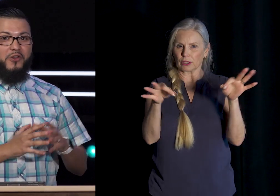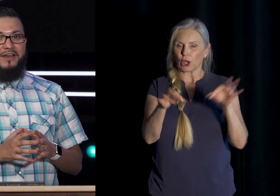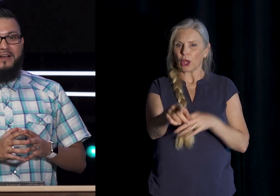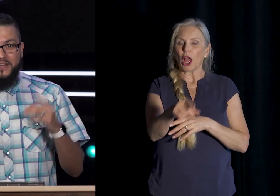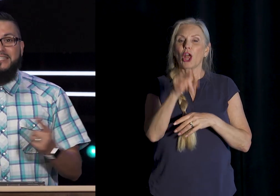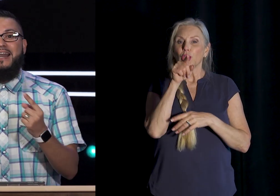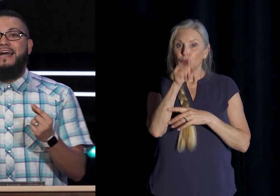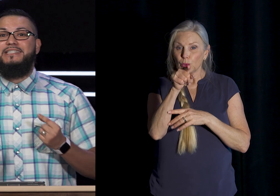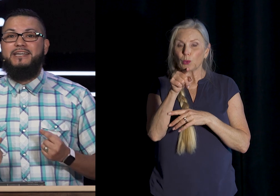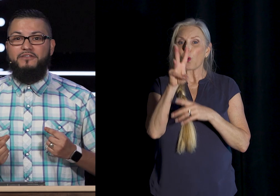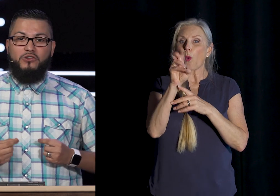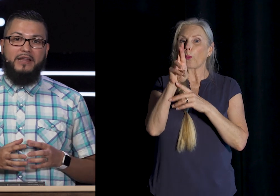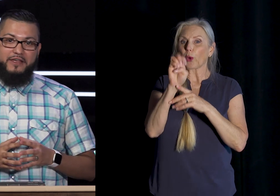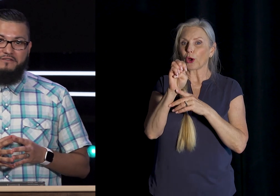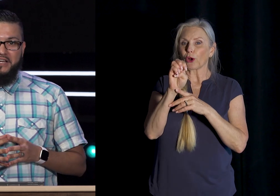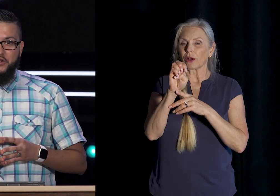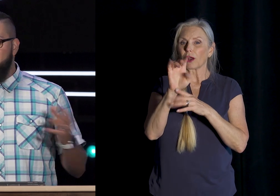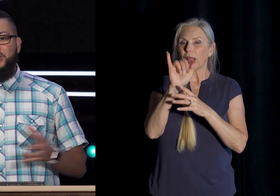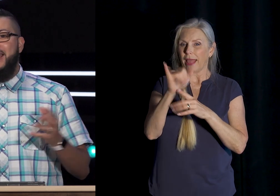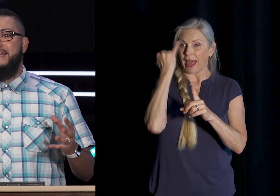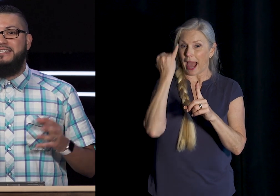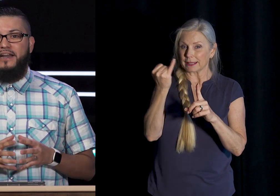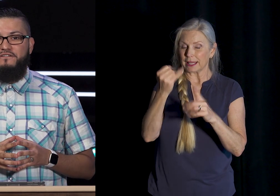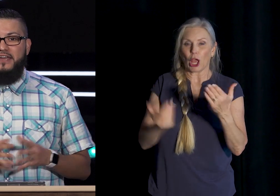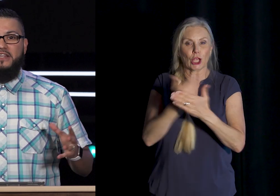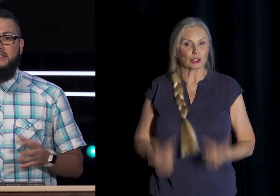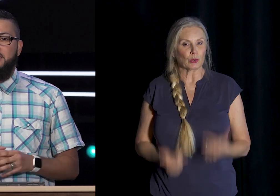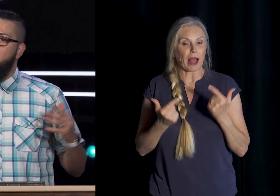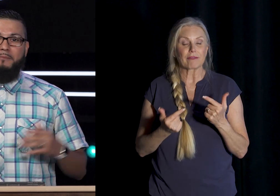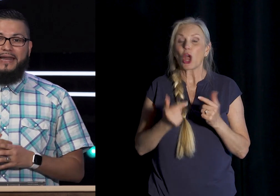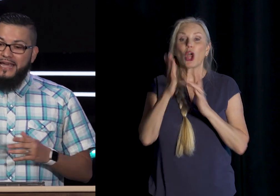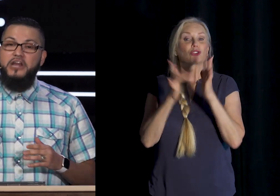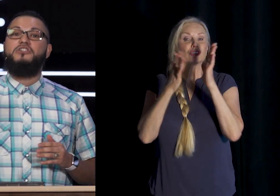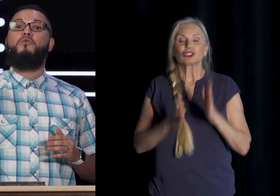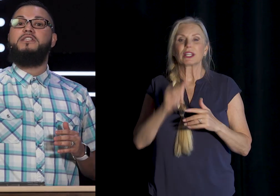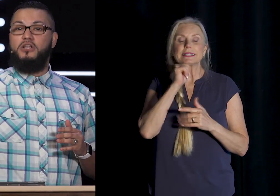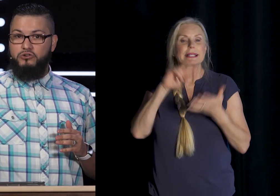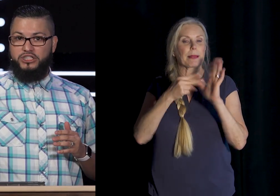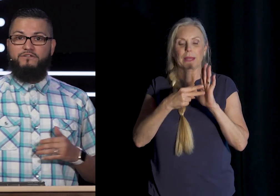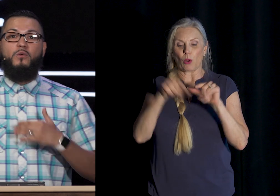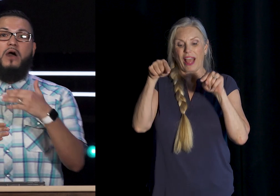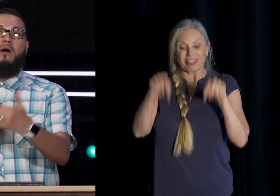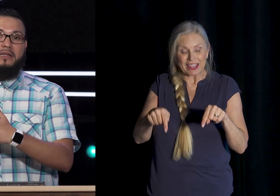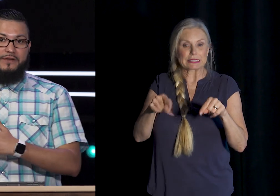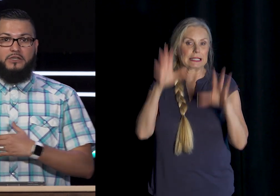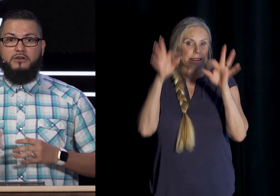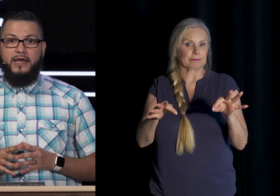This is that idea Of new life Christianity is not A faith that says Oh man Here's a resolution For what I want My life to look like